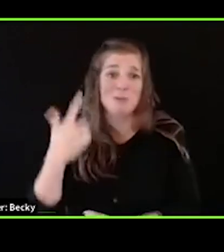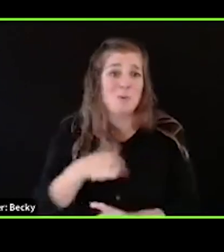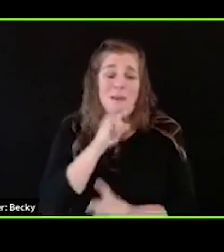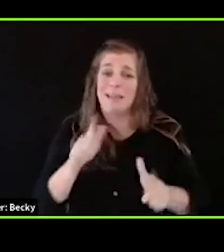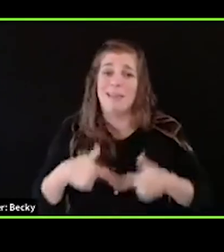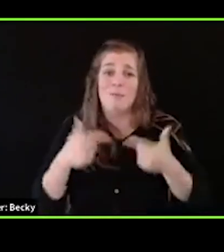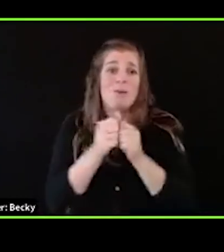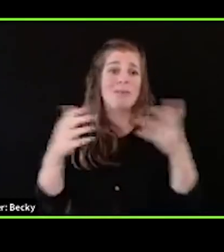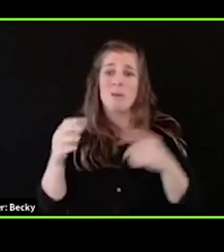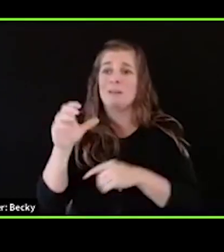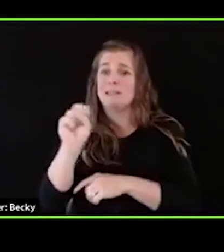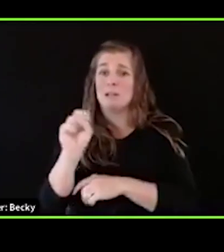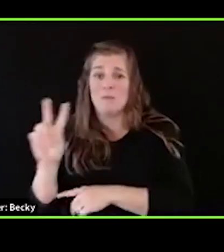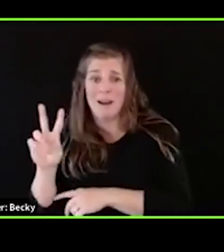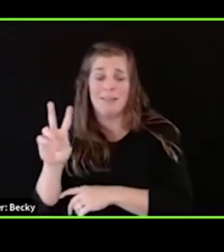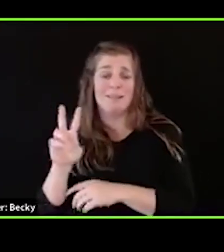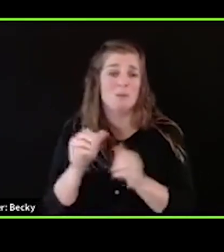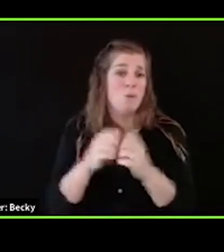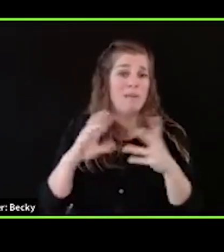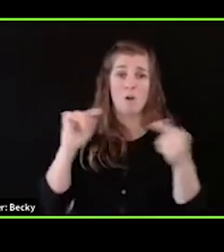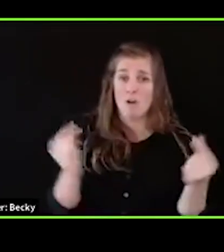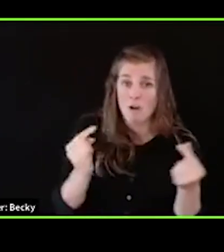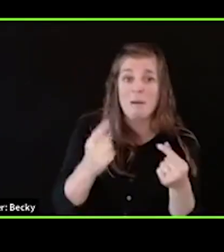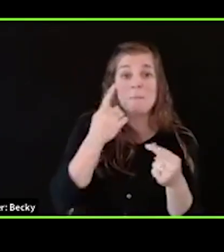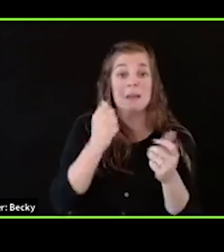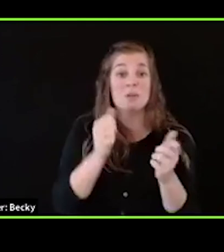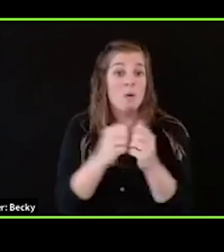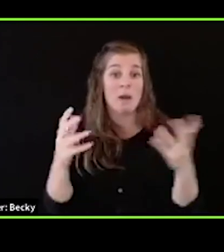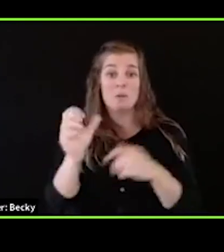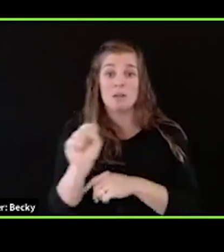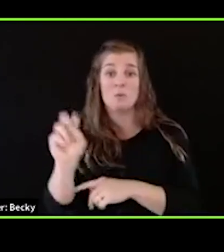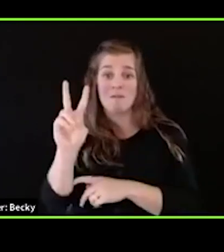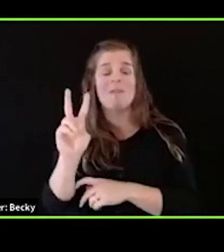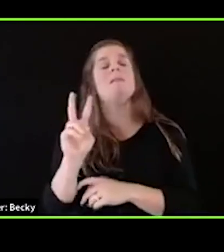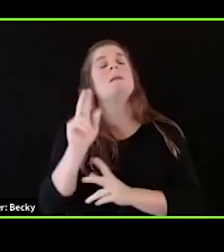harm. Because for violence to end, people must change.